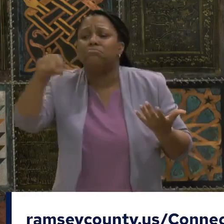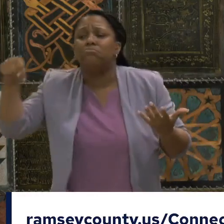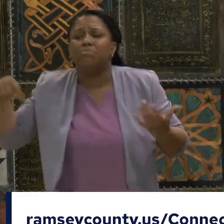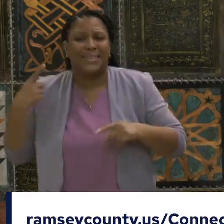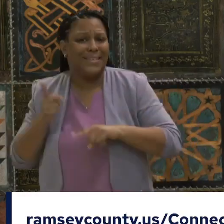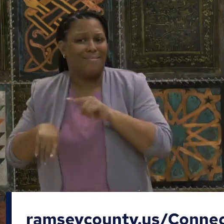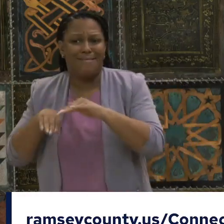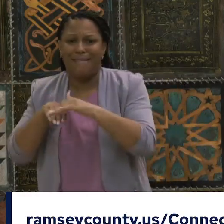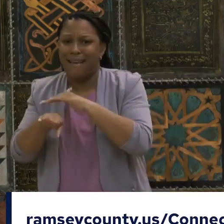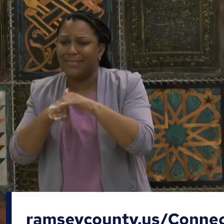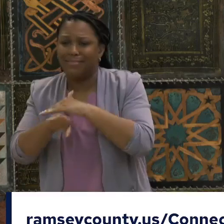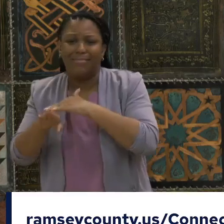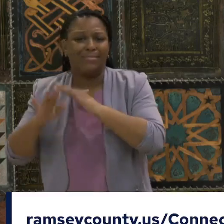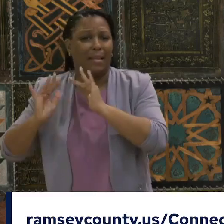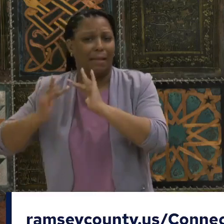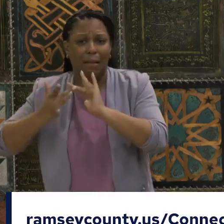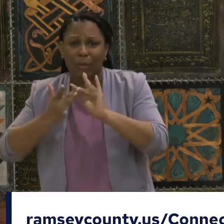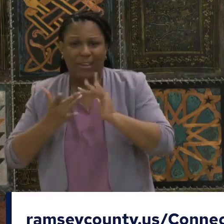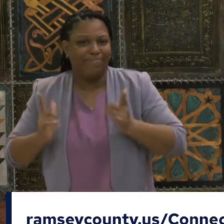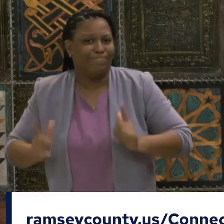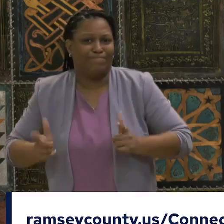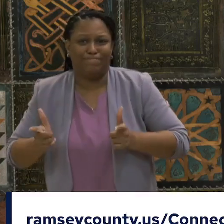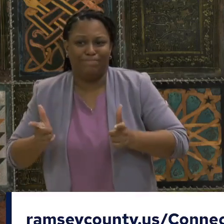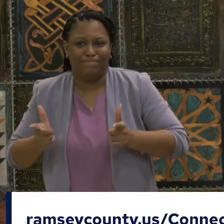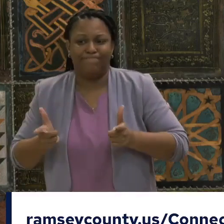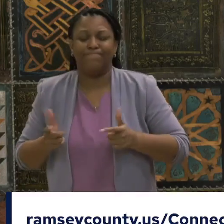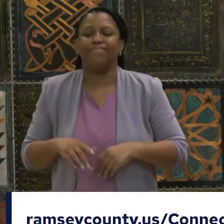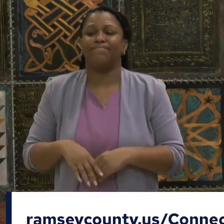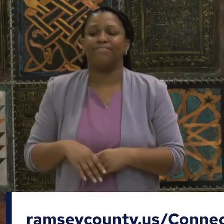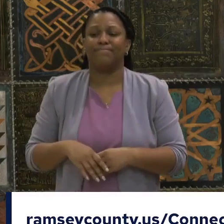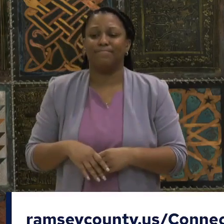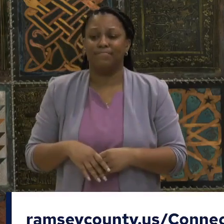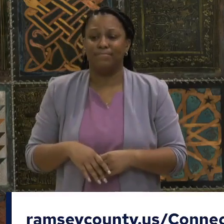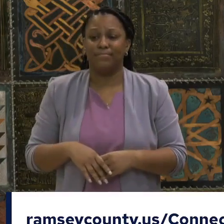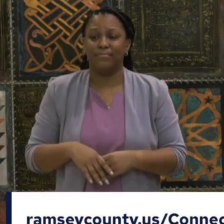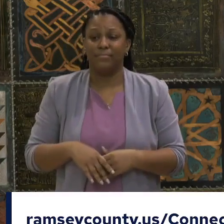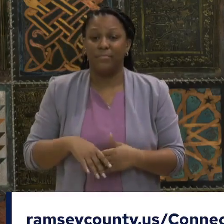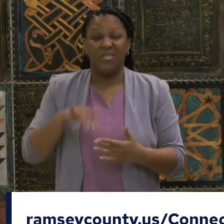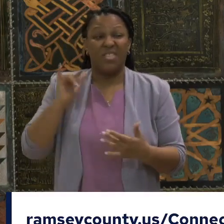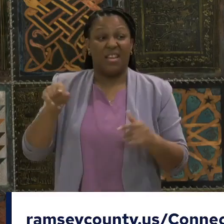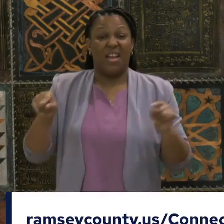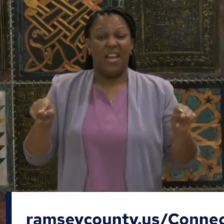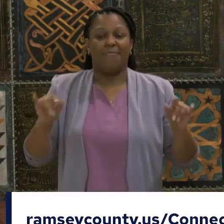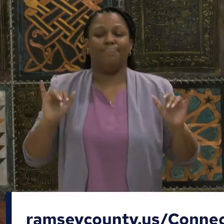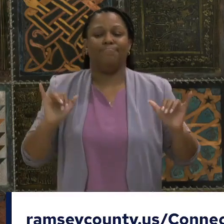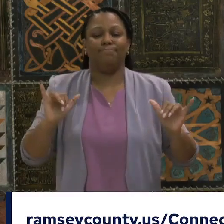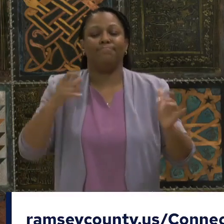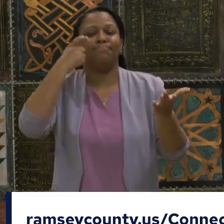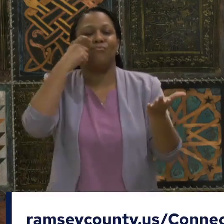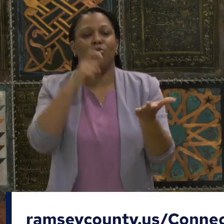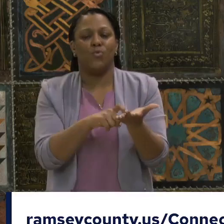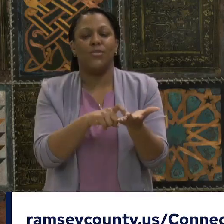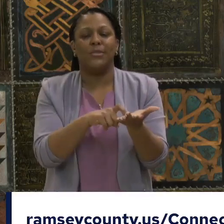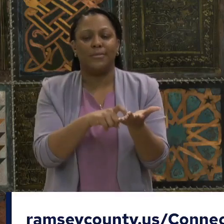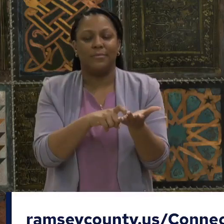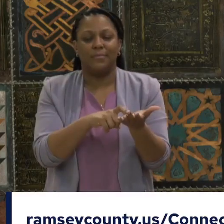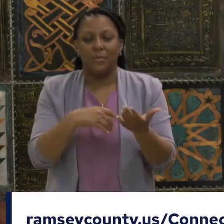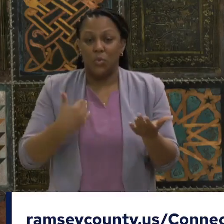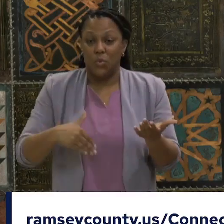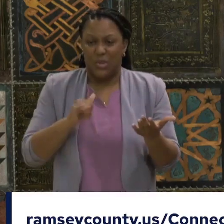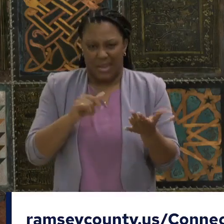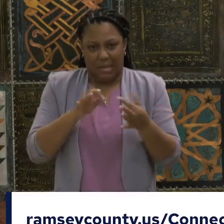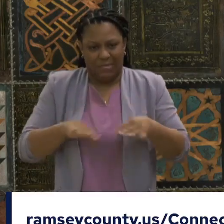intuitively brought us all to this project. The future of jobs, healthcare, school, social connection, and